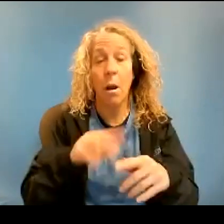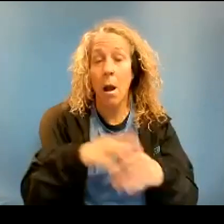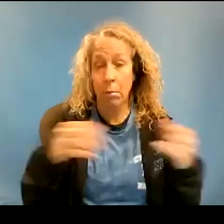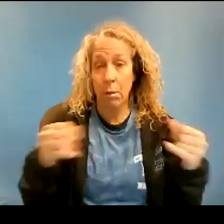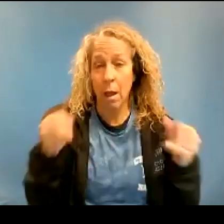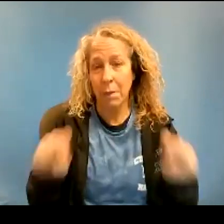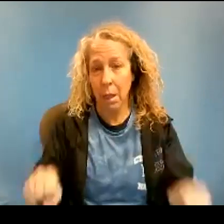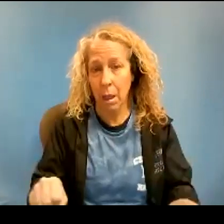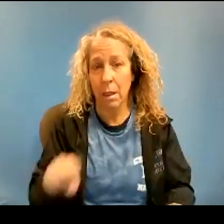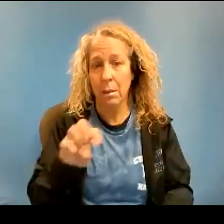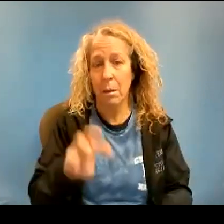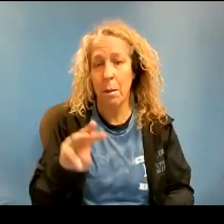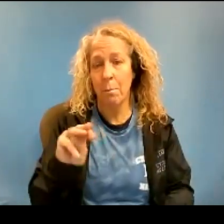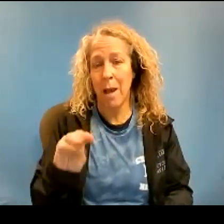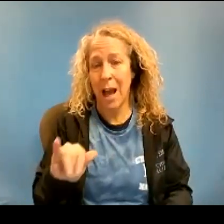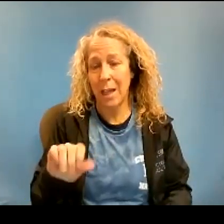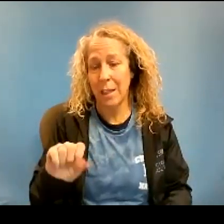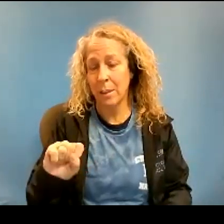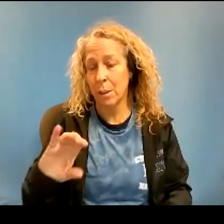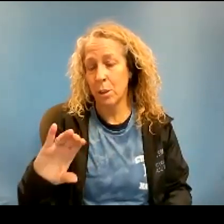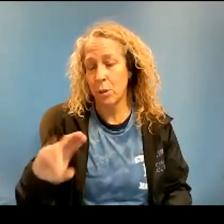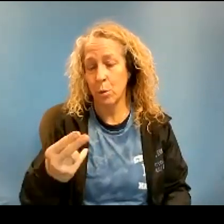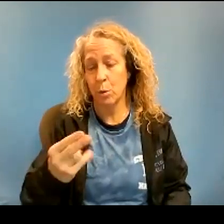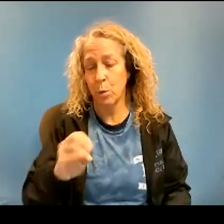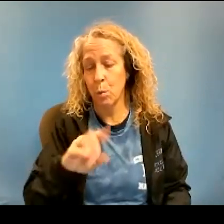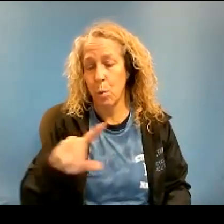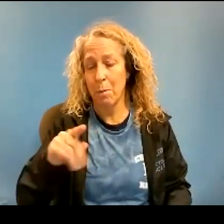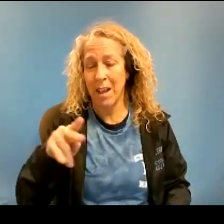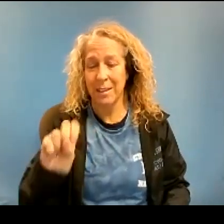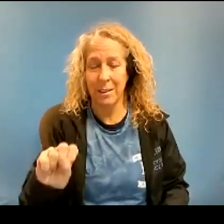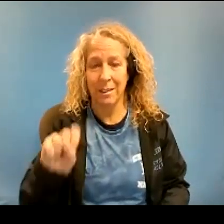www.myschoolbucks.com.